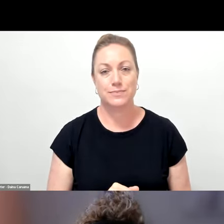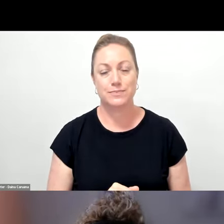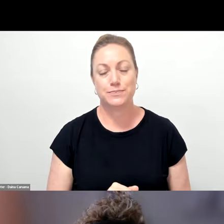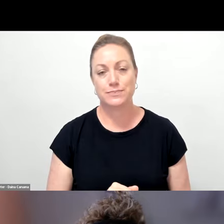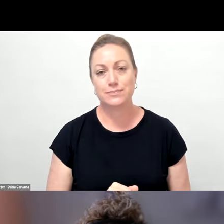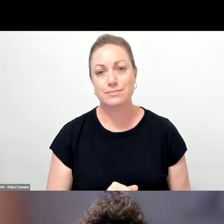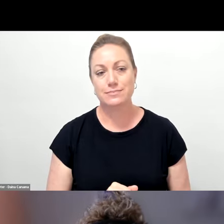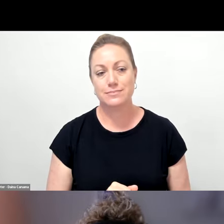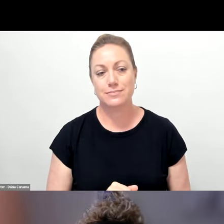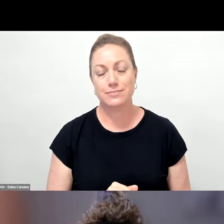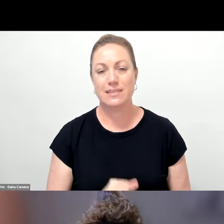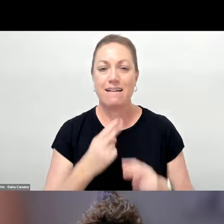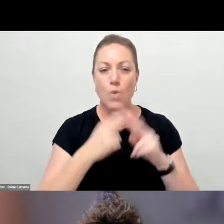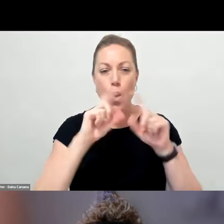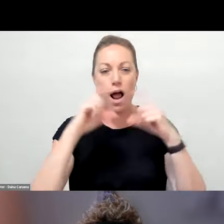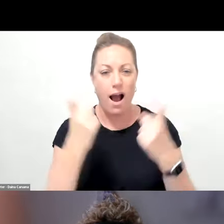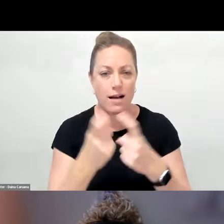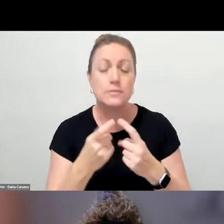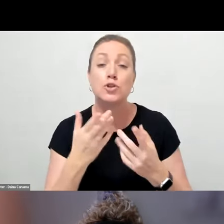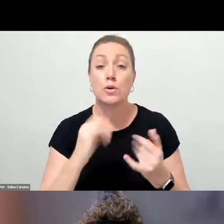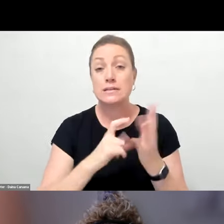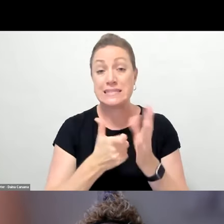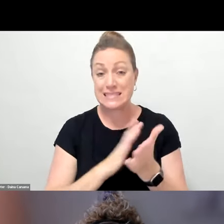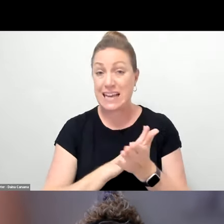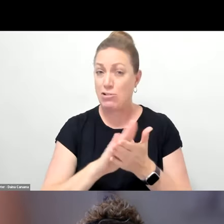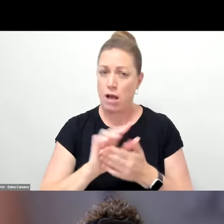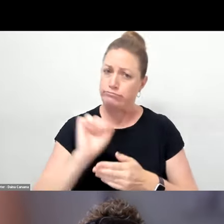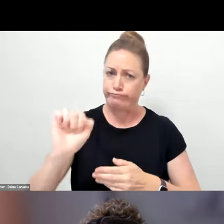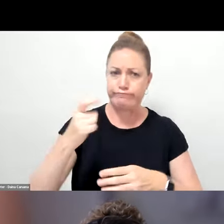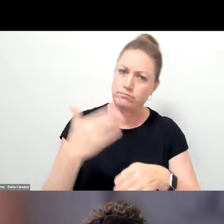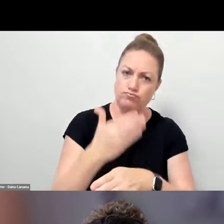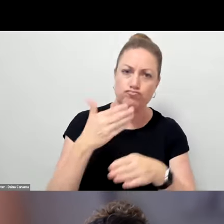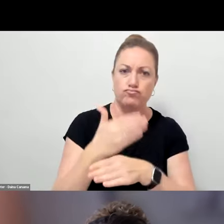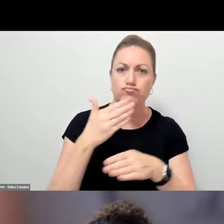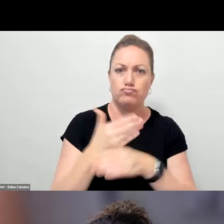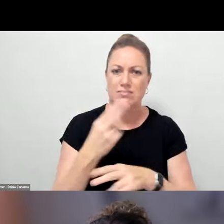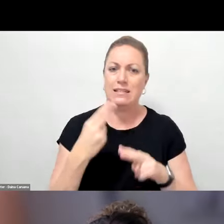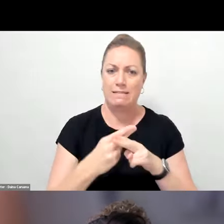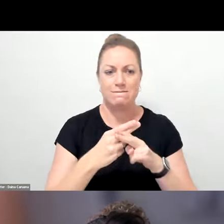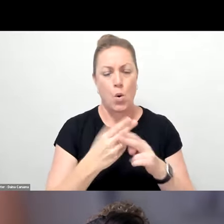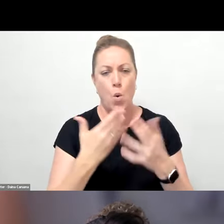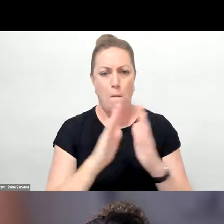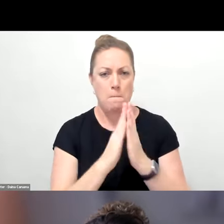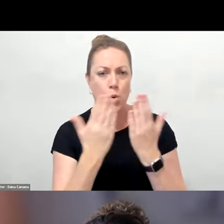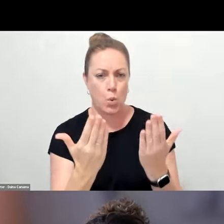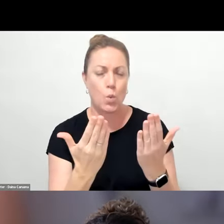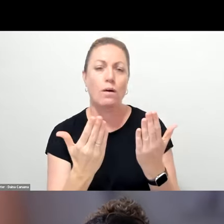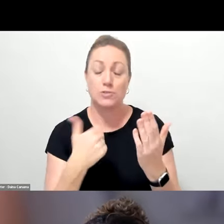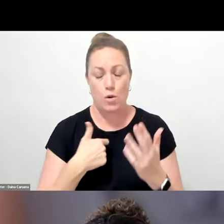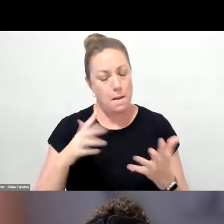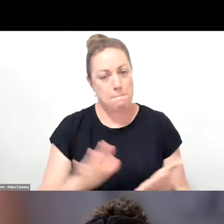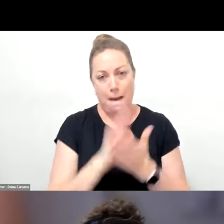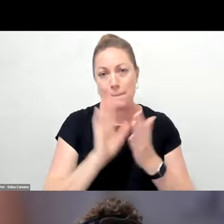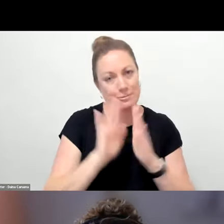Classroom handbook. Now, Sarah did all the work on this as well. So I'm very happy to throw to her